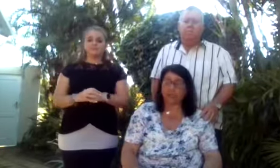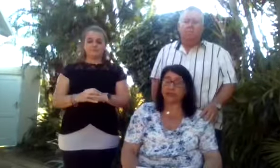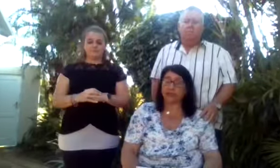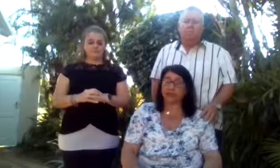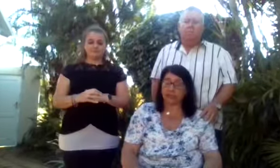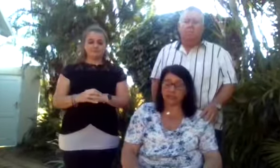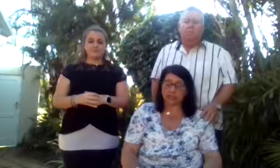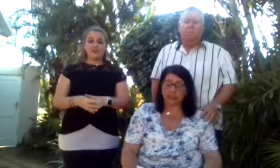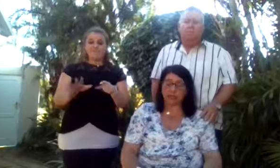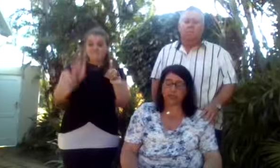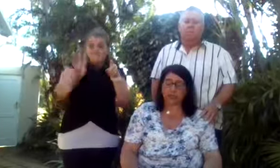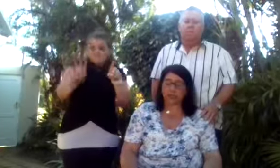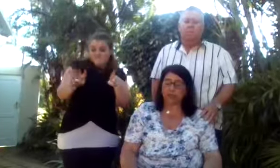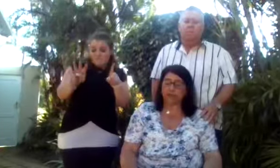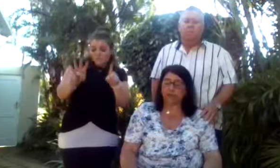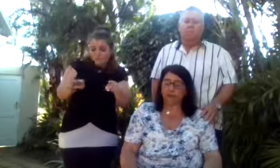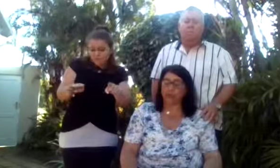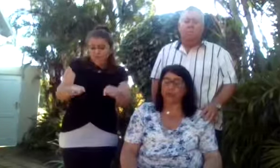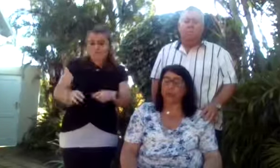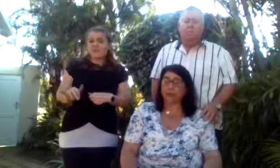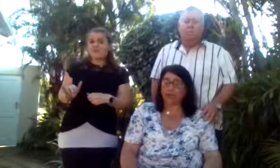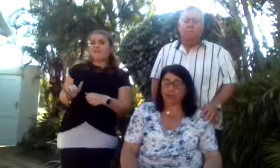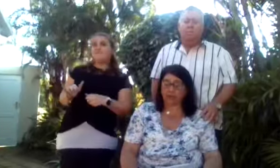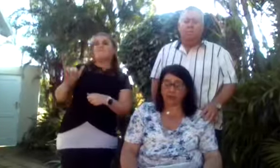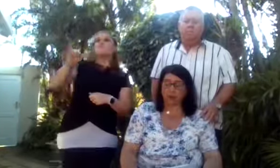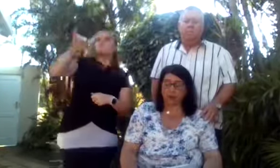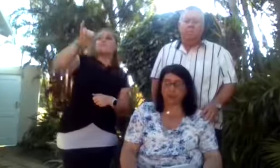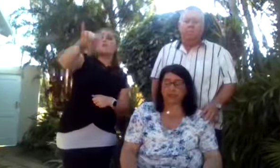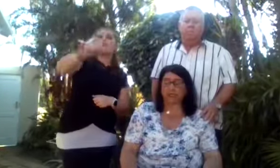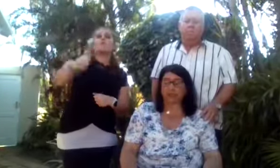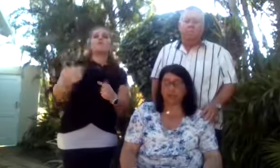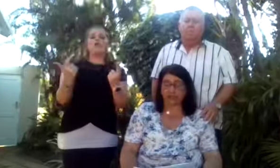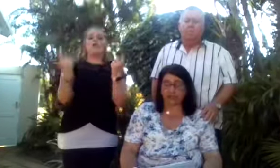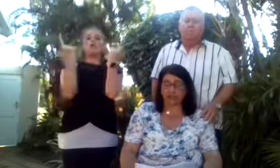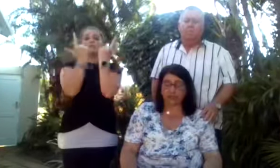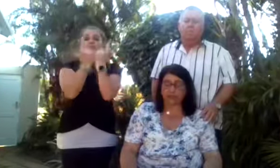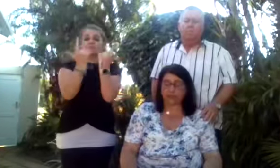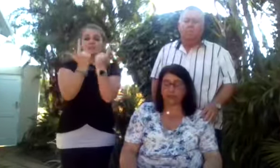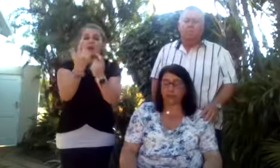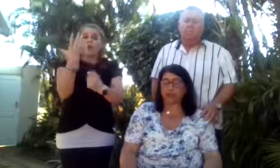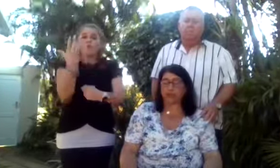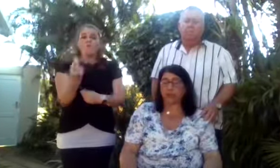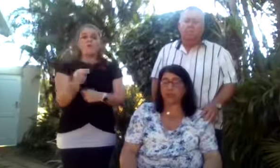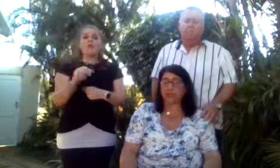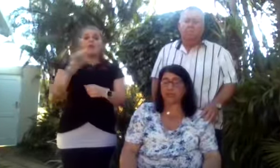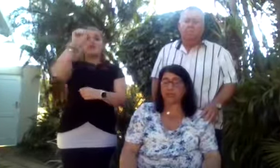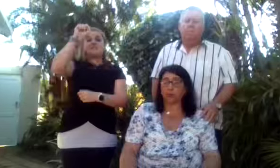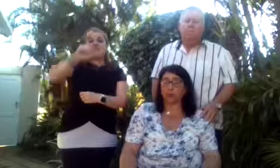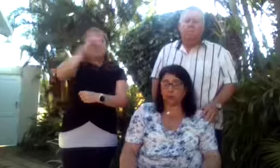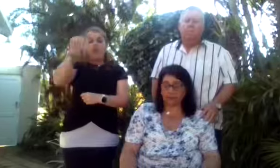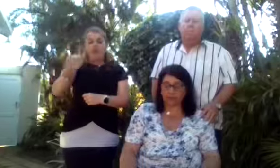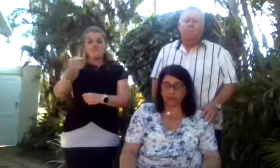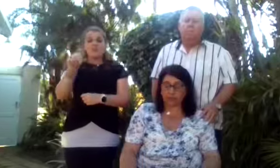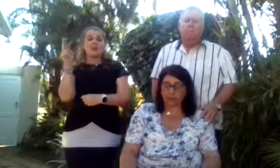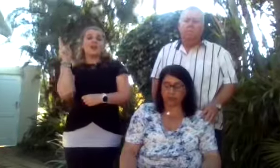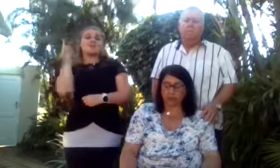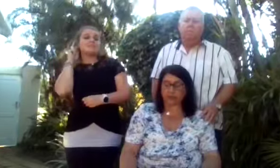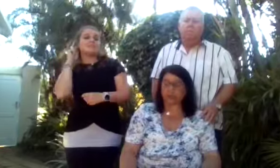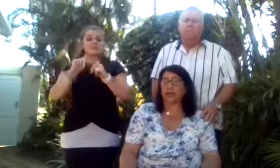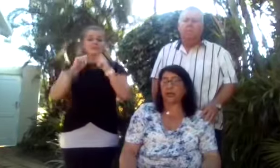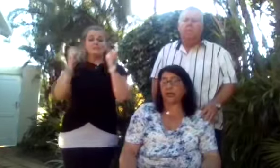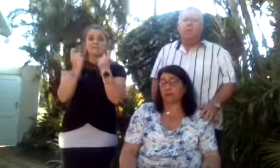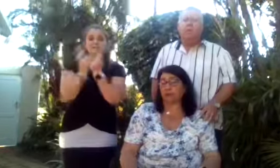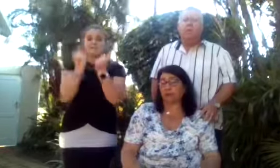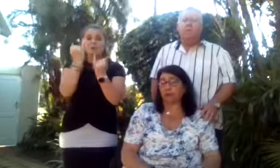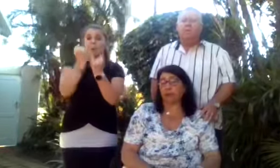Eventually, at 14, she flew to Taipei with the South African Deaf team to compete in the World Deaf Championships,